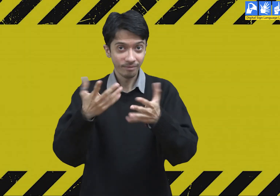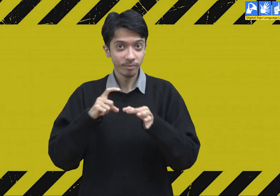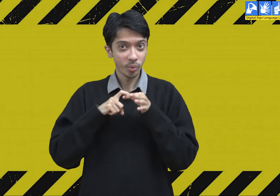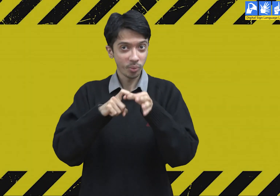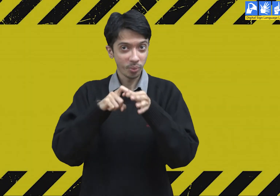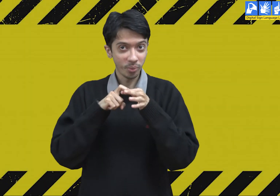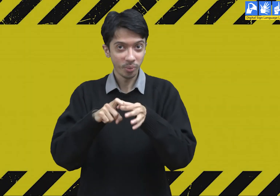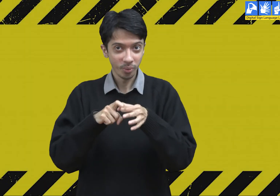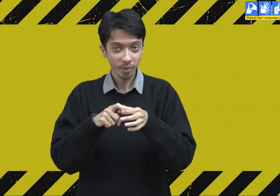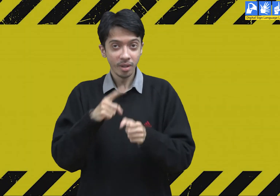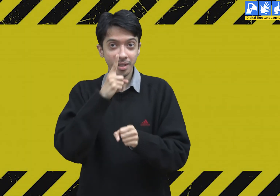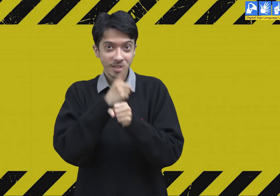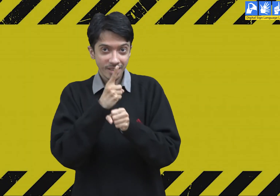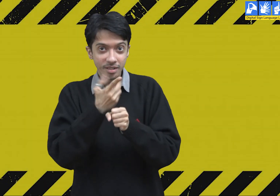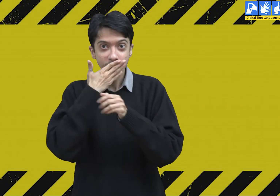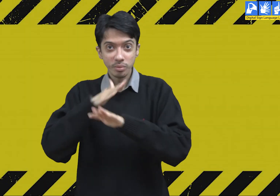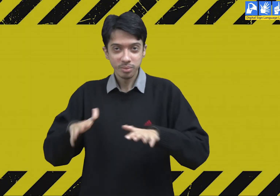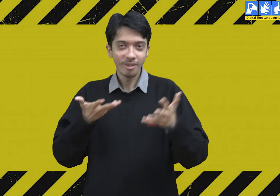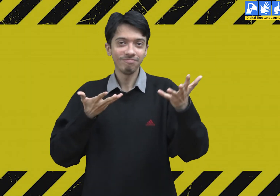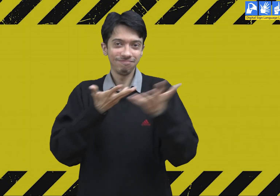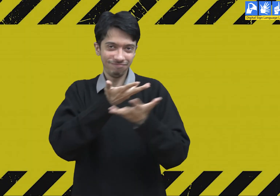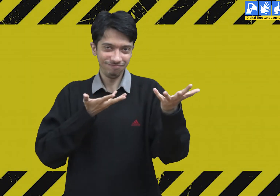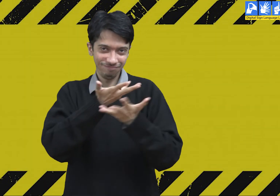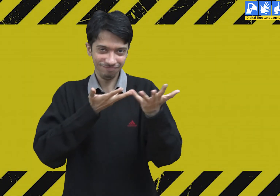Now, I will give a few questions for you students that you can discuss with your teacher.